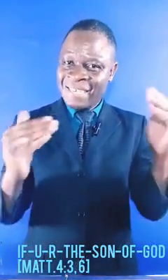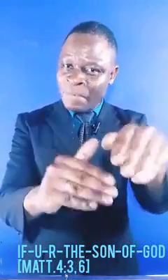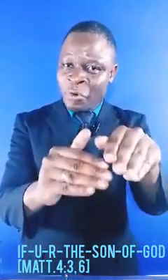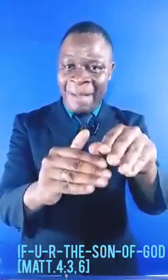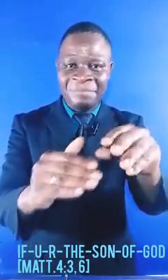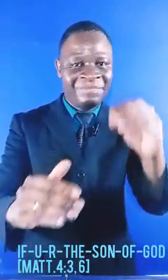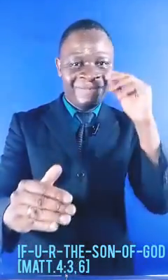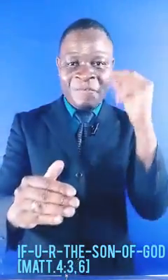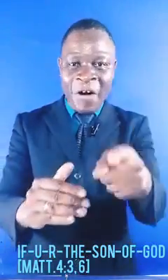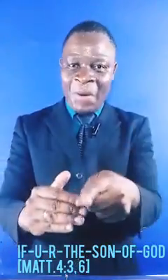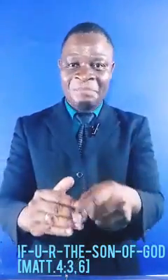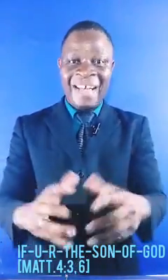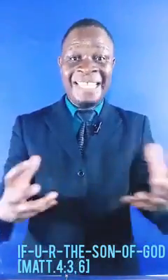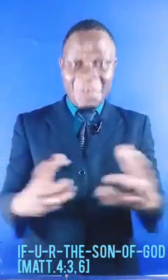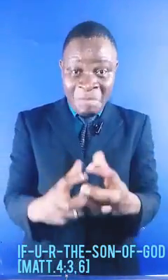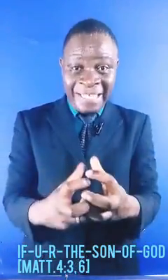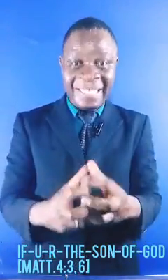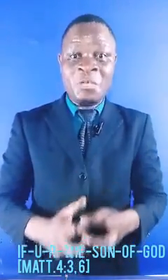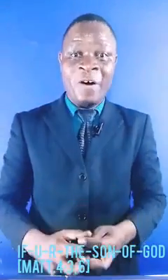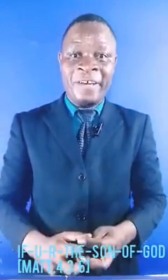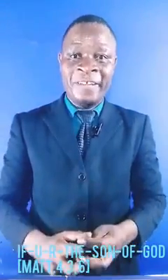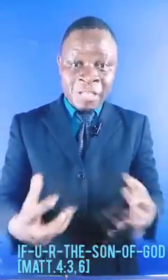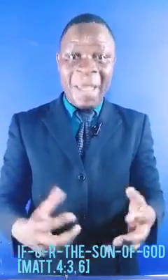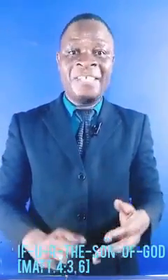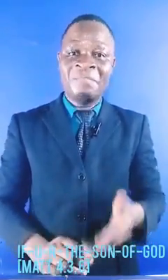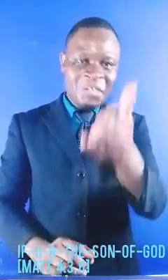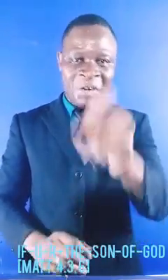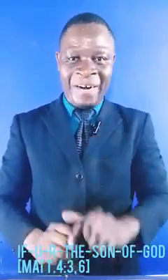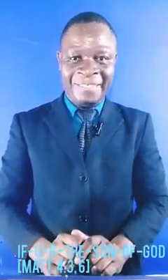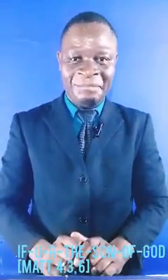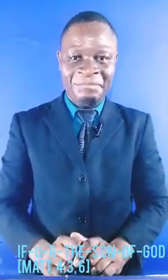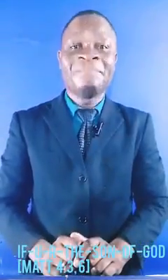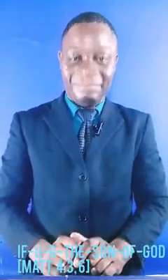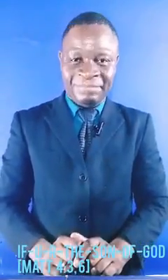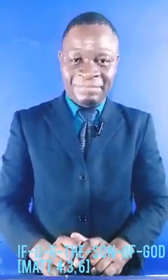subscribe, follow, and recommend this work, this page, to your friends. Thank